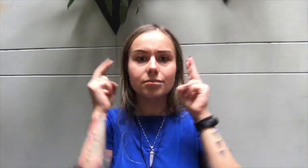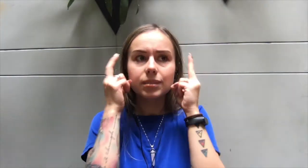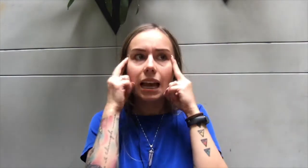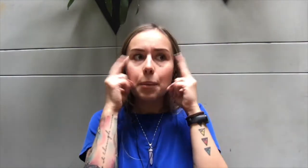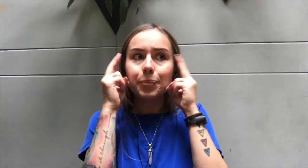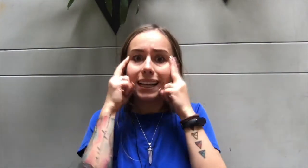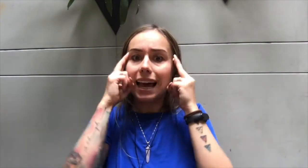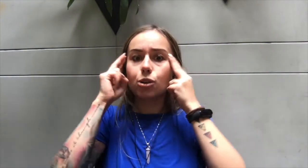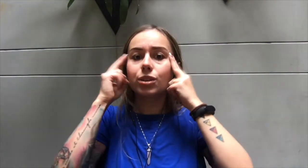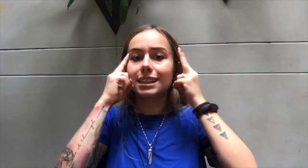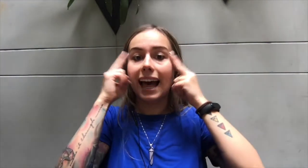But not only that.